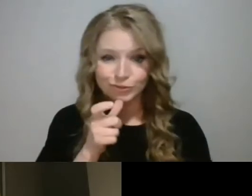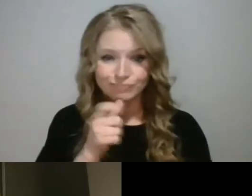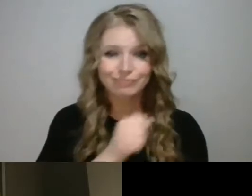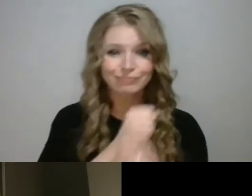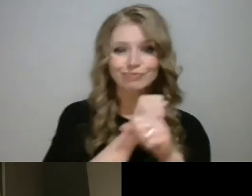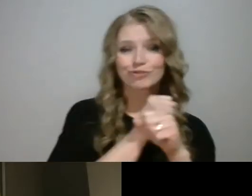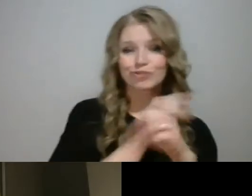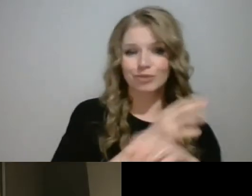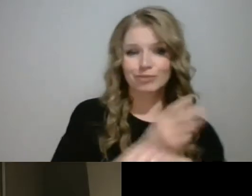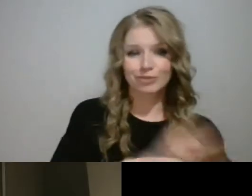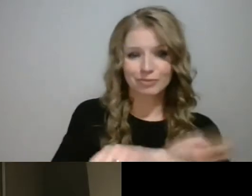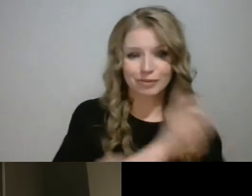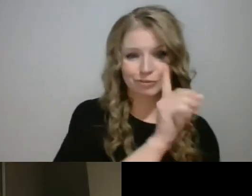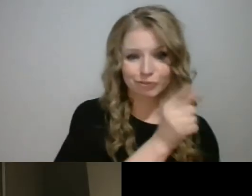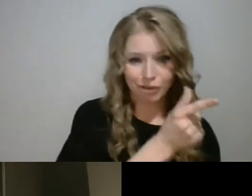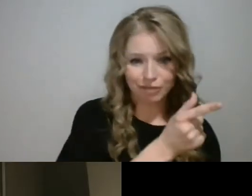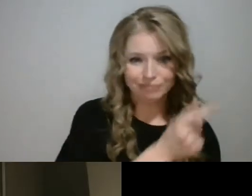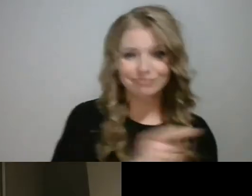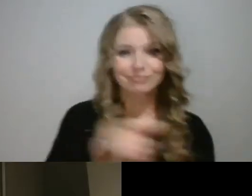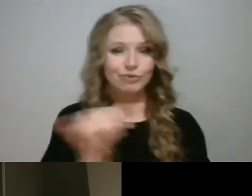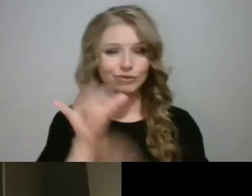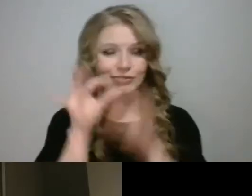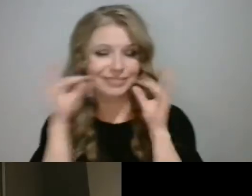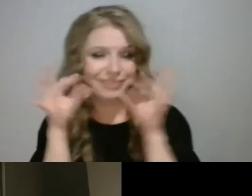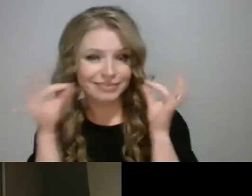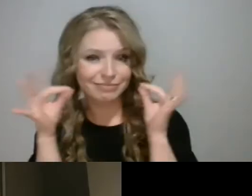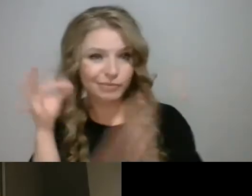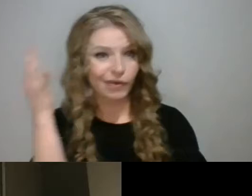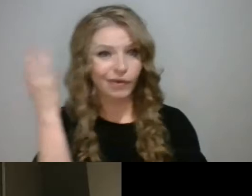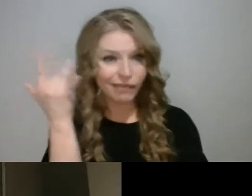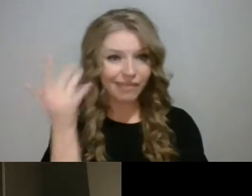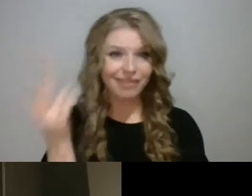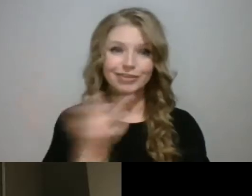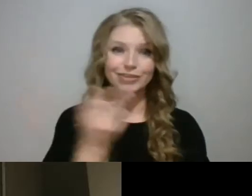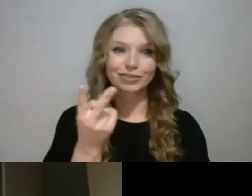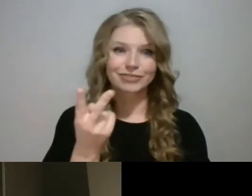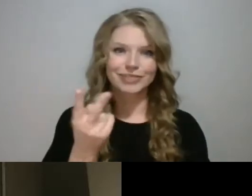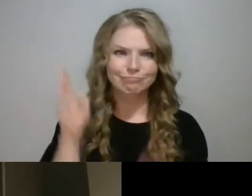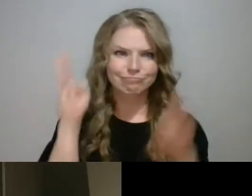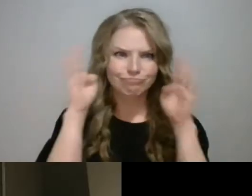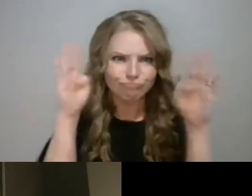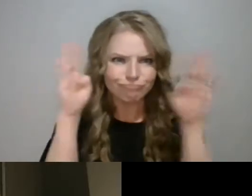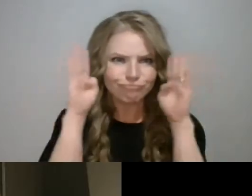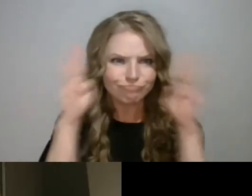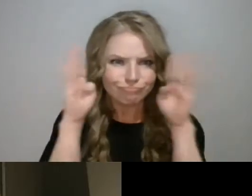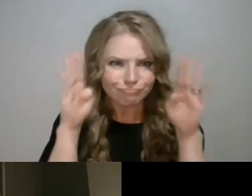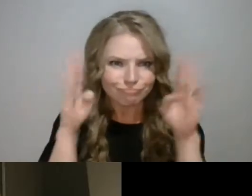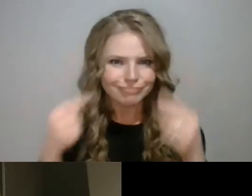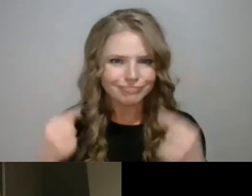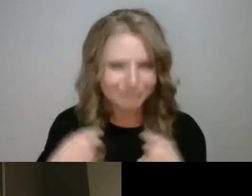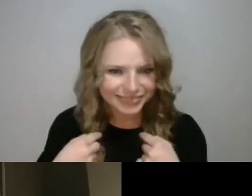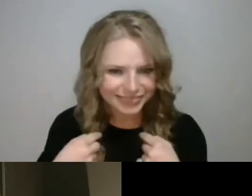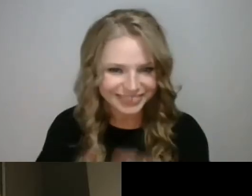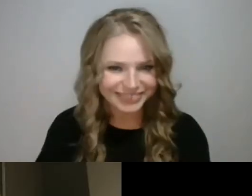My only friend that I had was a German shepherd growing up, and my cat, because those